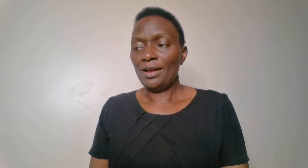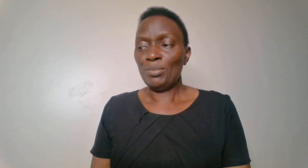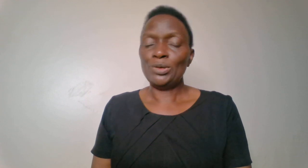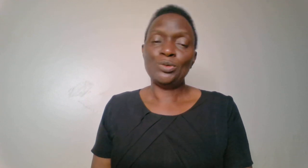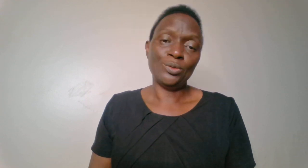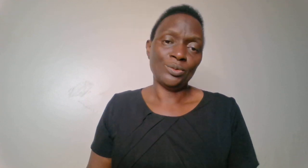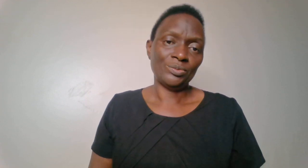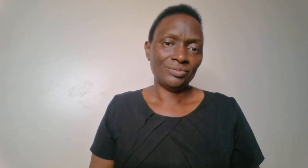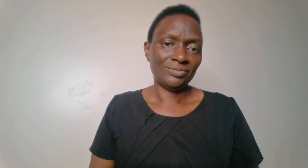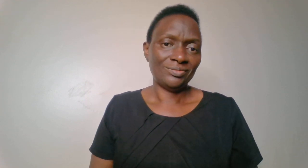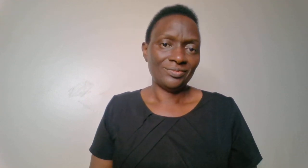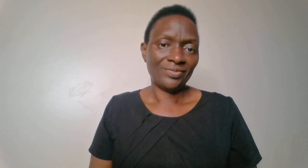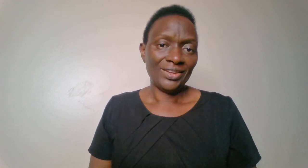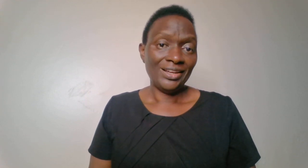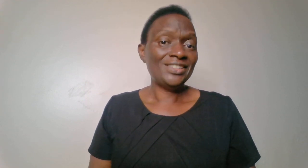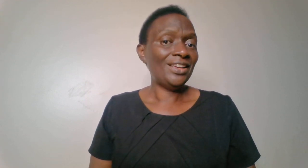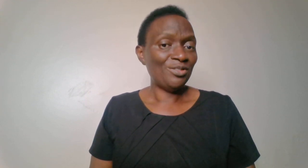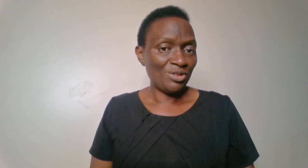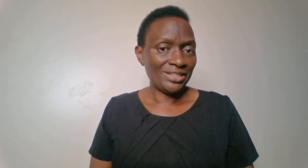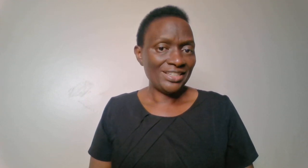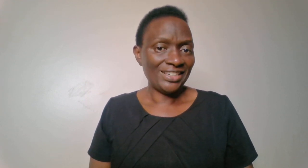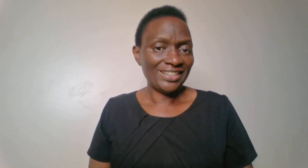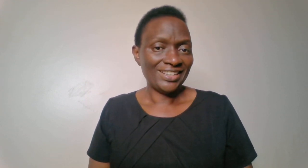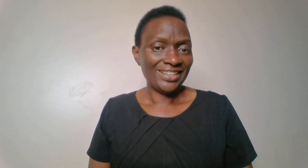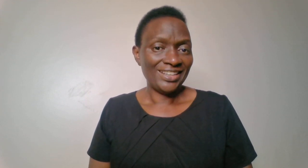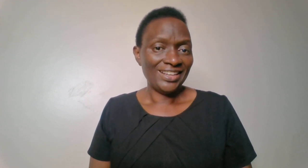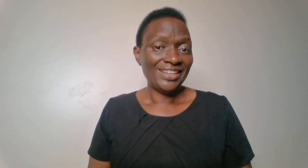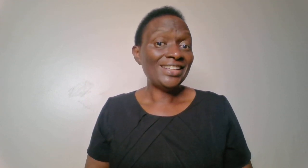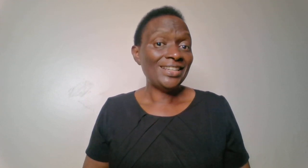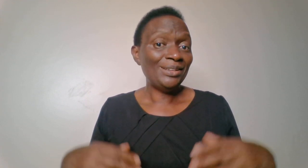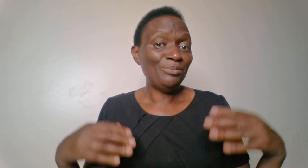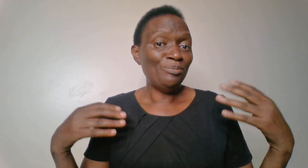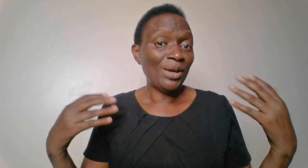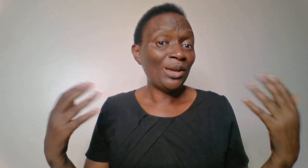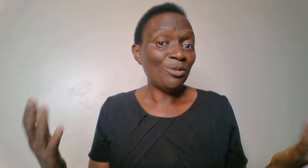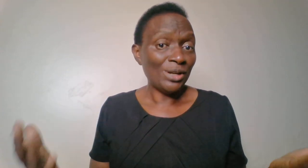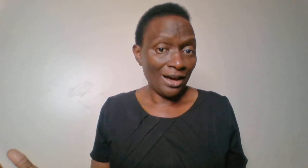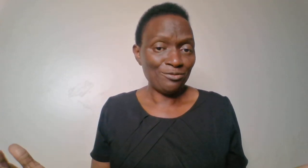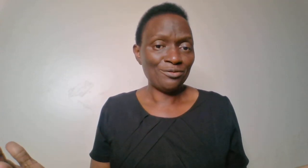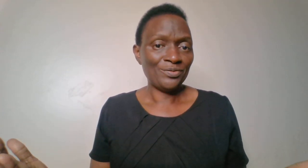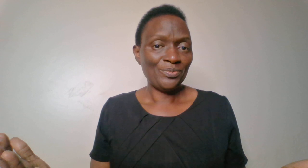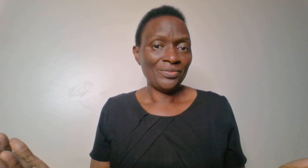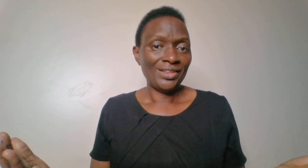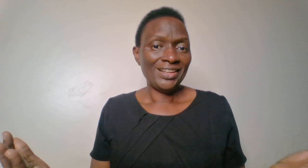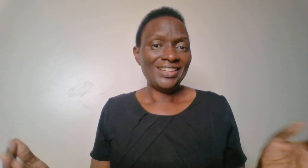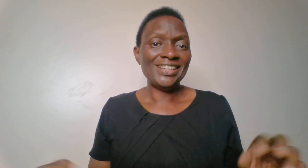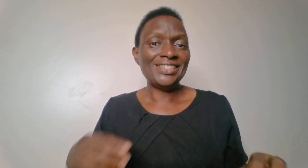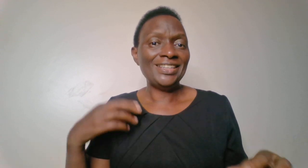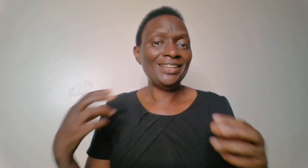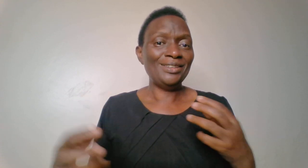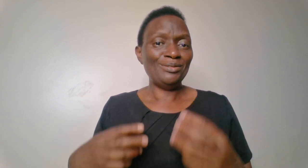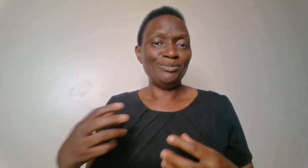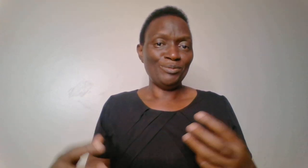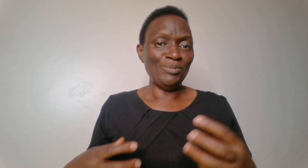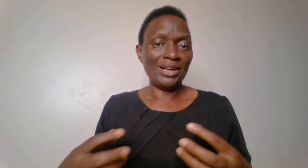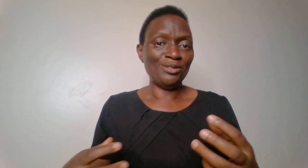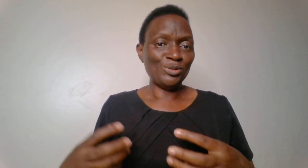number two, is he interesting? Does he make you laugh? Does he make those